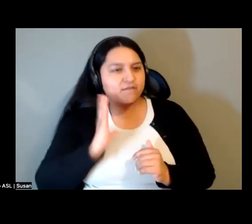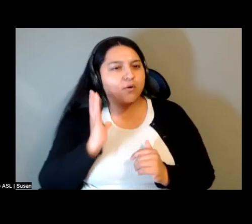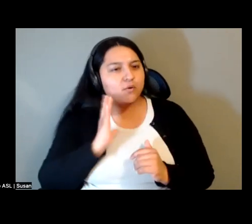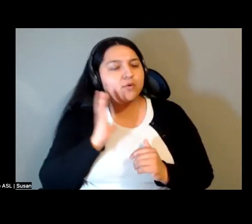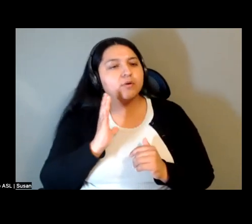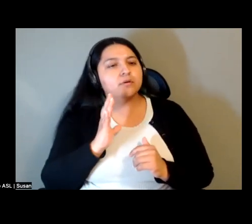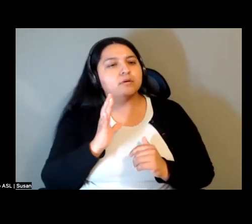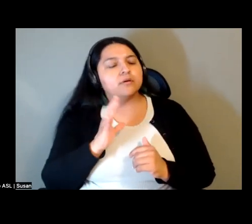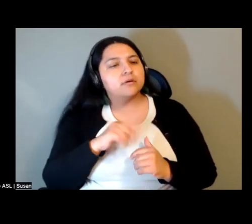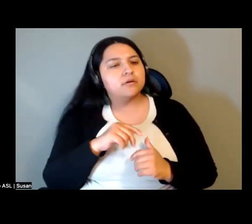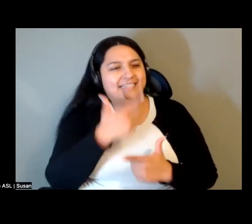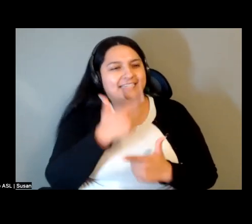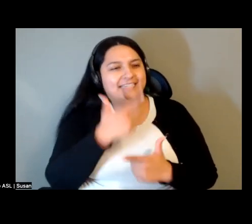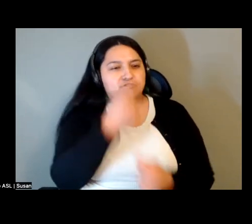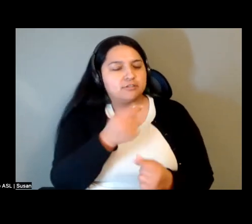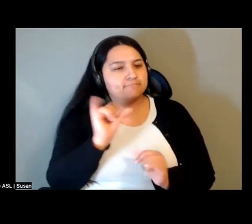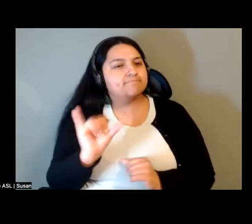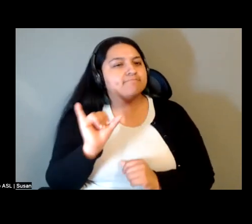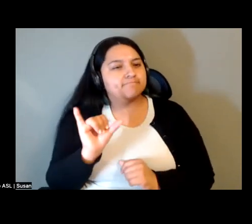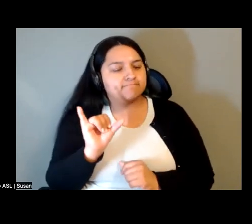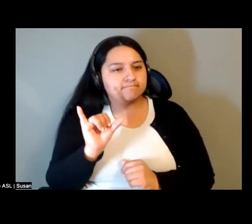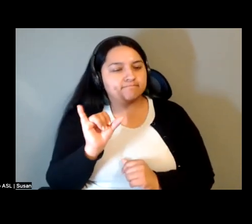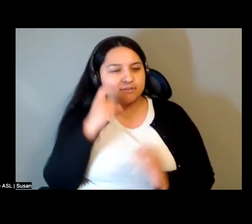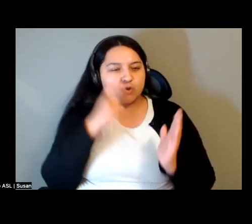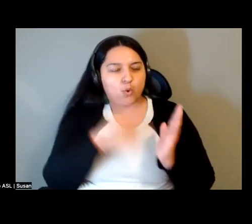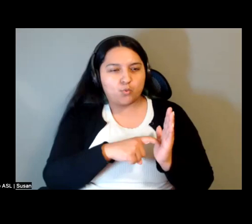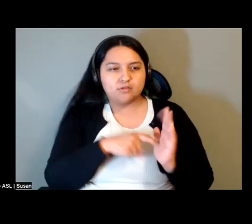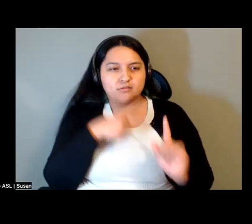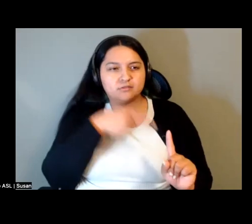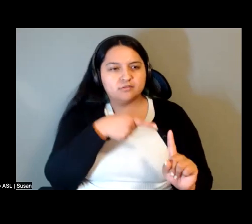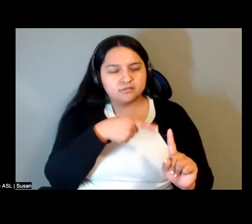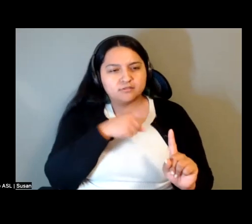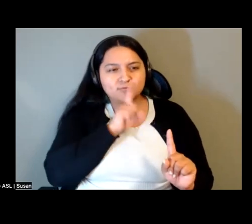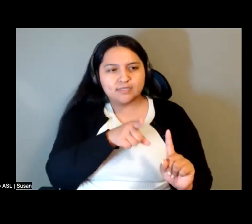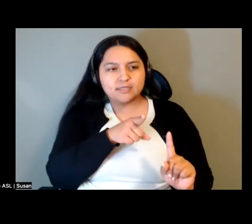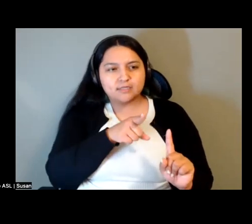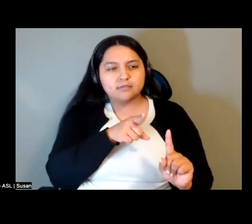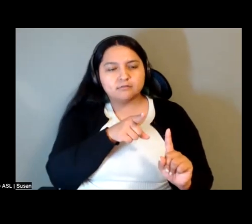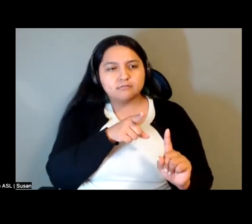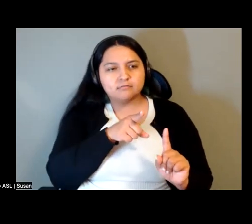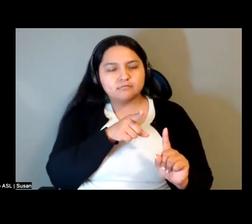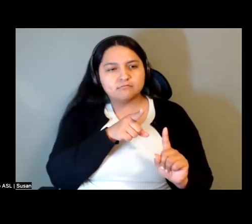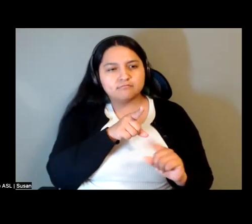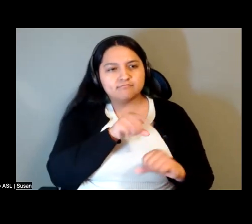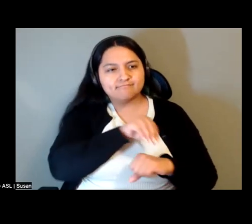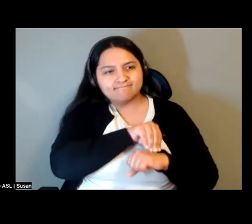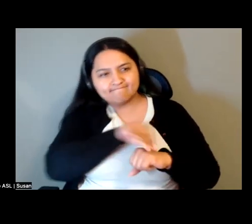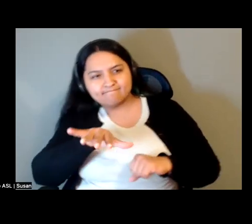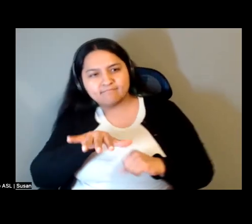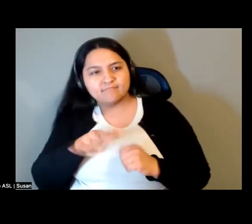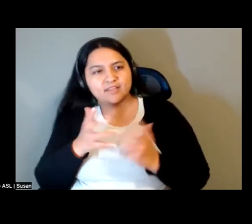was very interesting to see how that had really shaped a lot of the Kurdish thought,